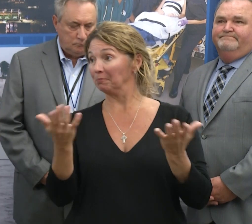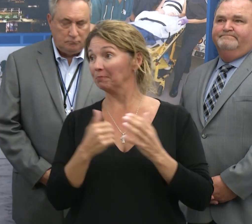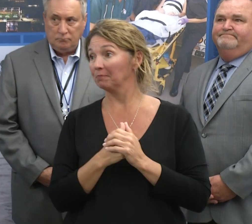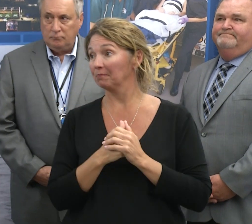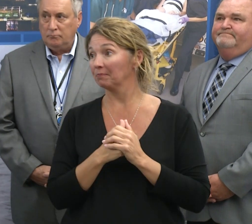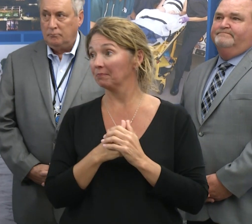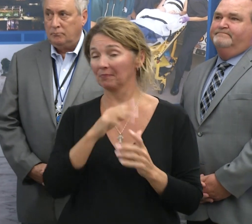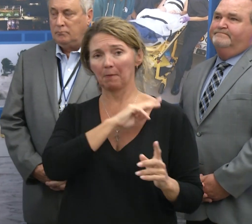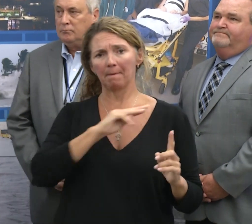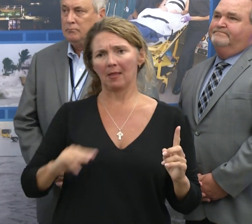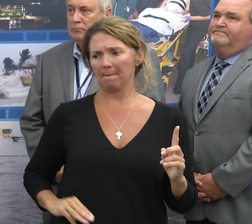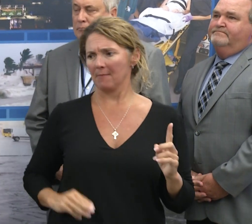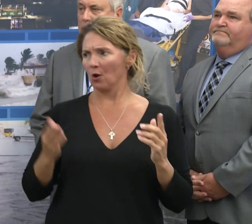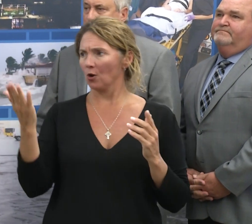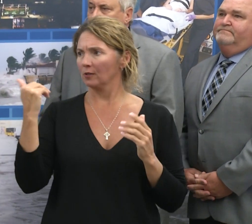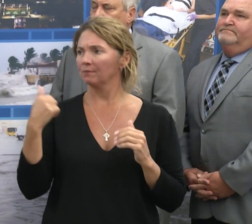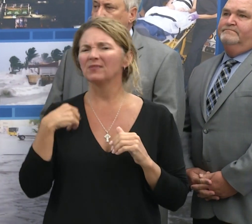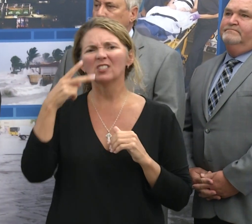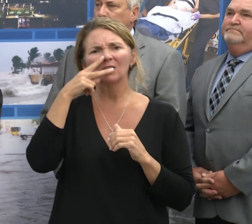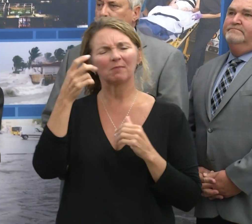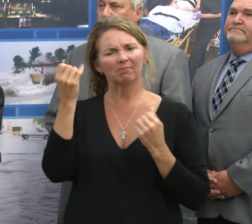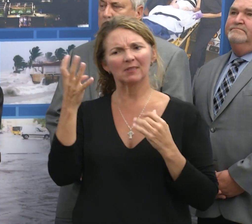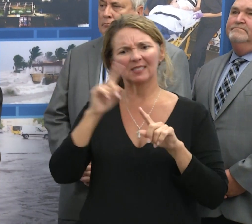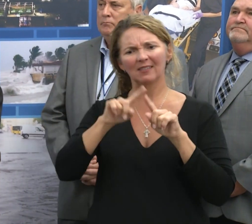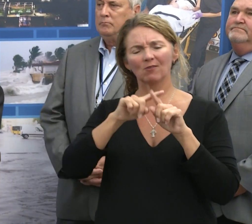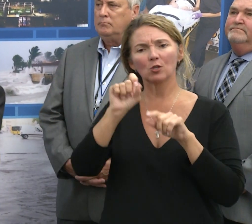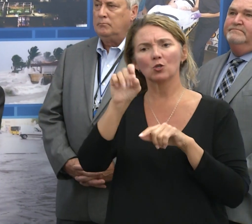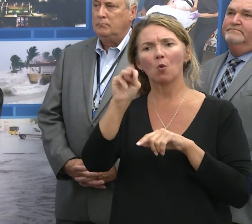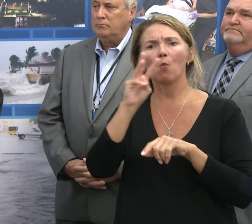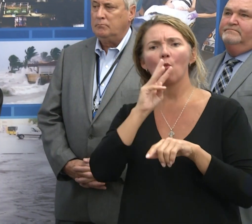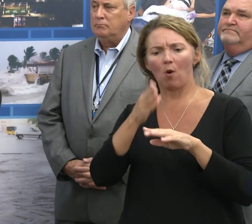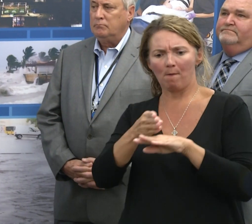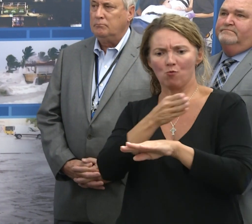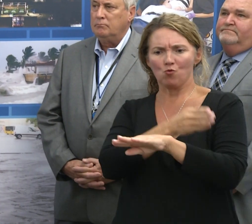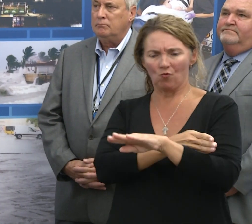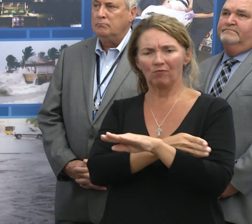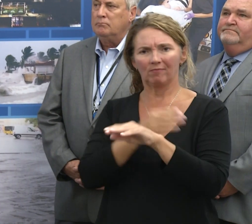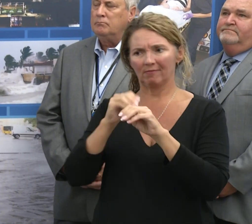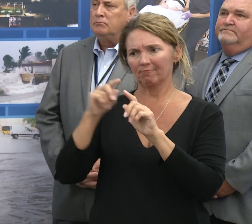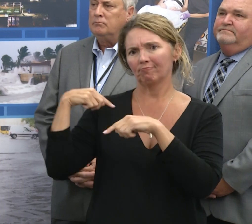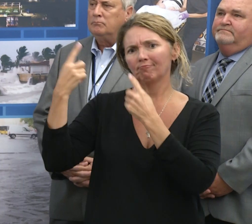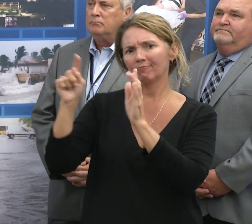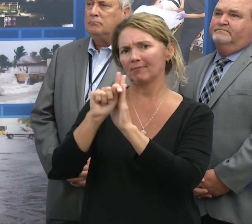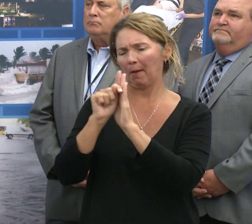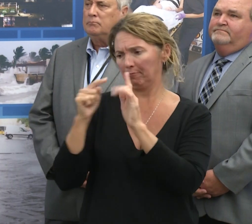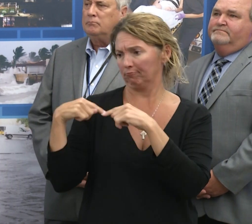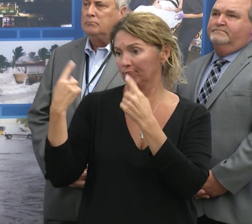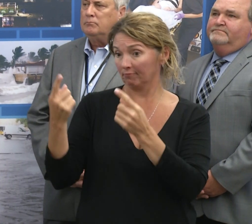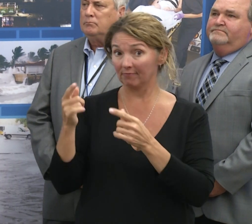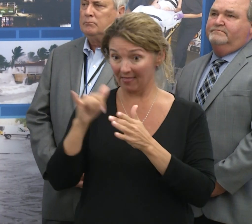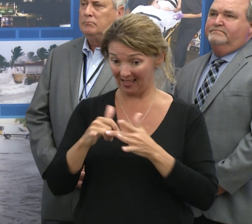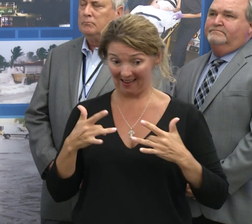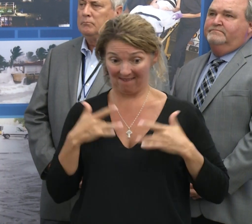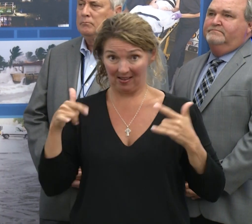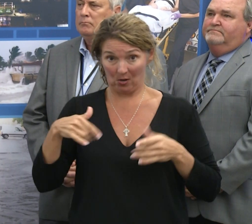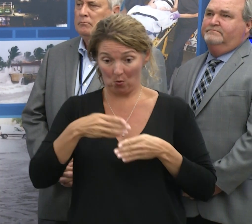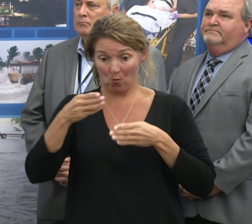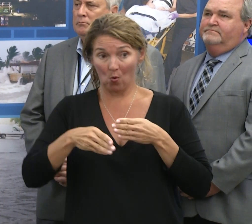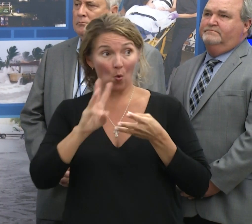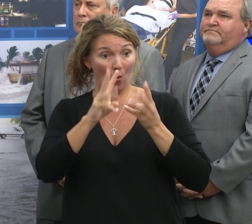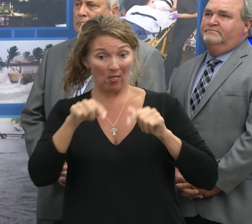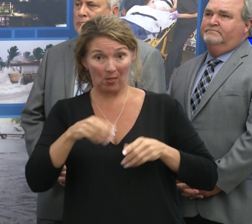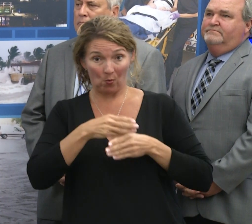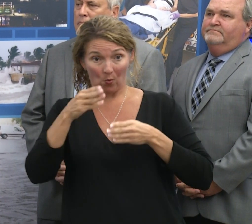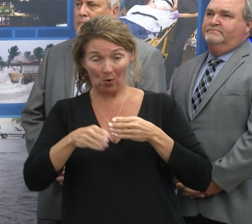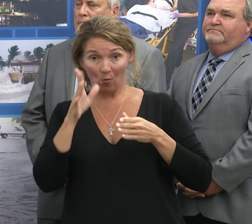Question for Mayor, we've seen a number of stormwater improvements in Tampa. Could the events this weekend or the weather